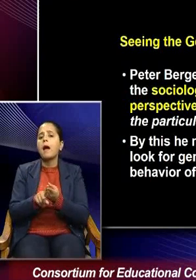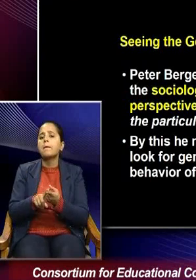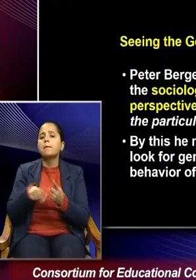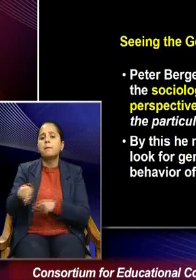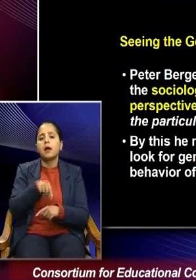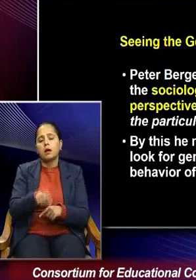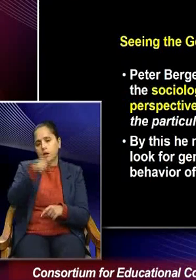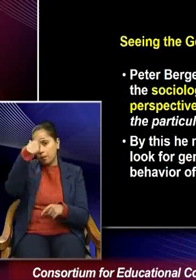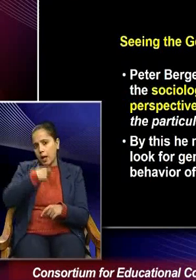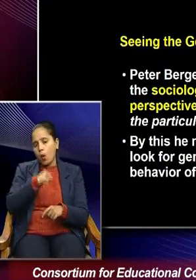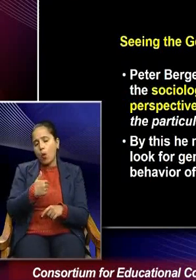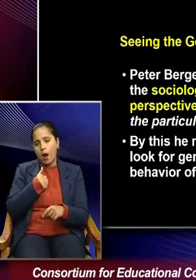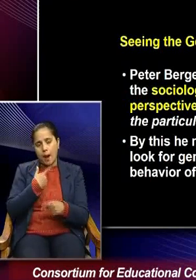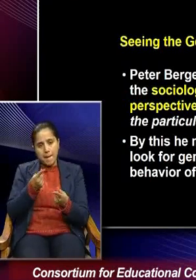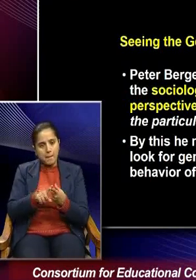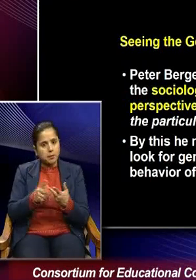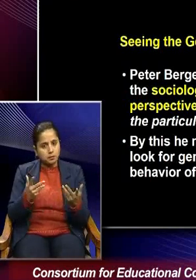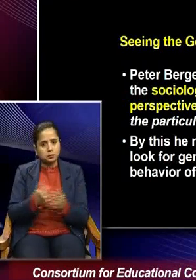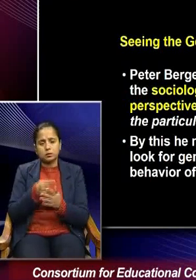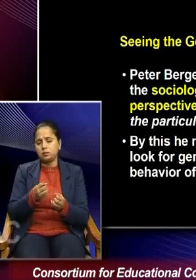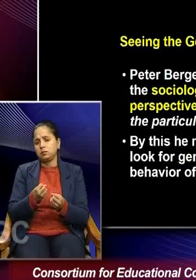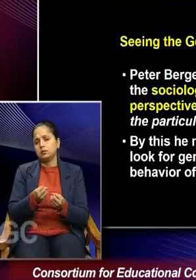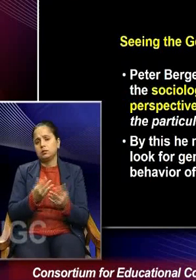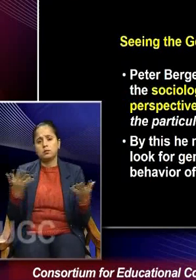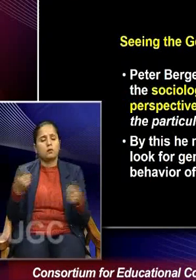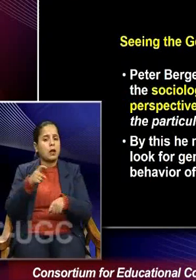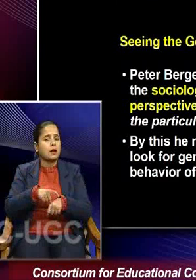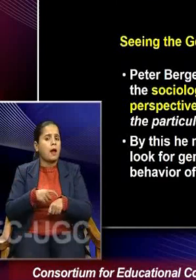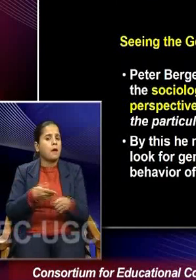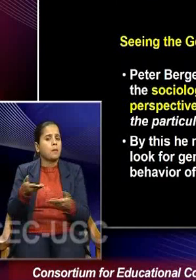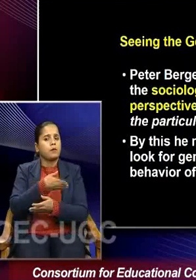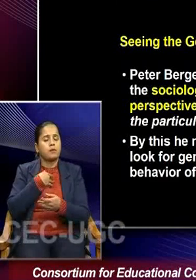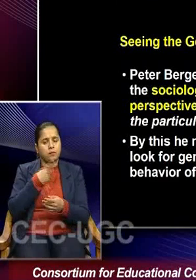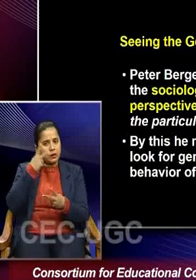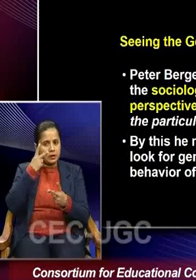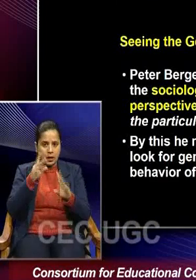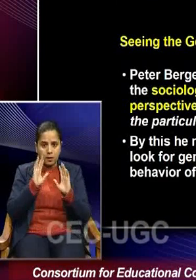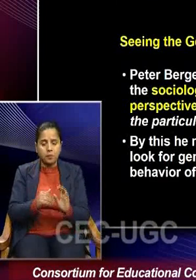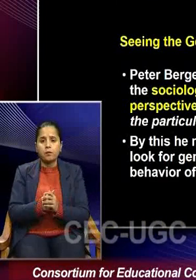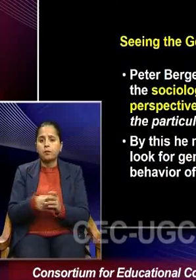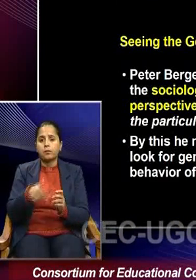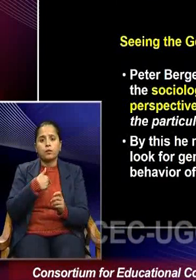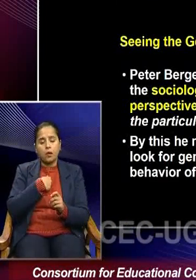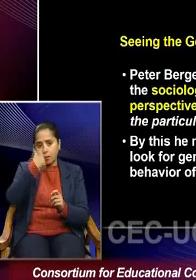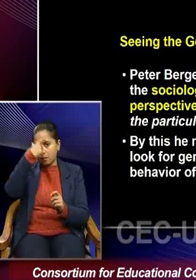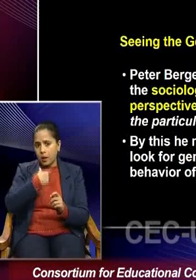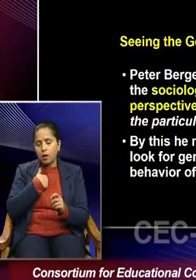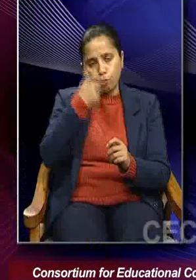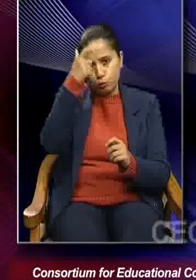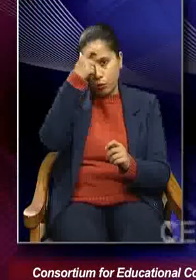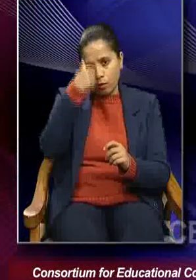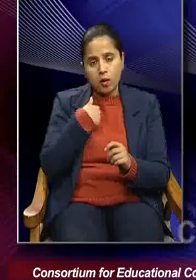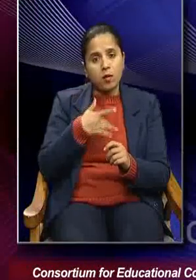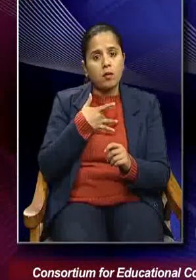individual level. Now, many of the time we consider our individual problem